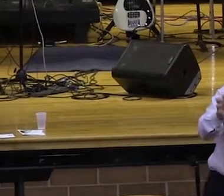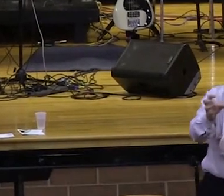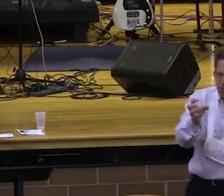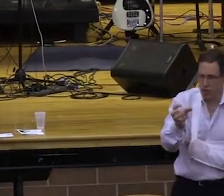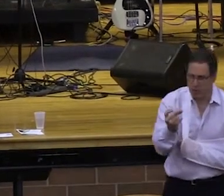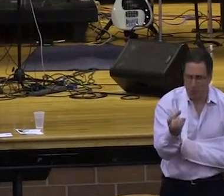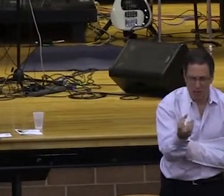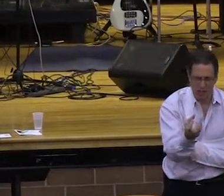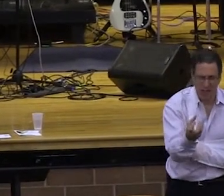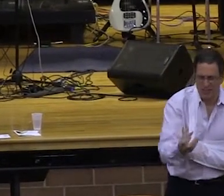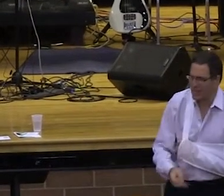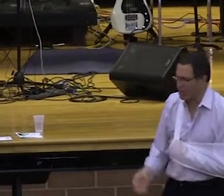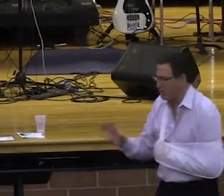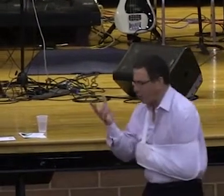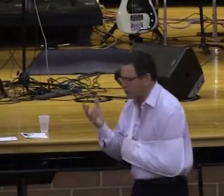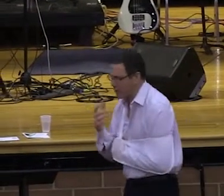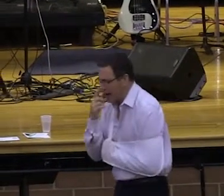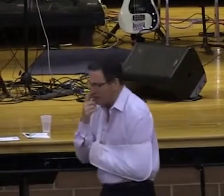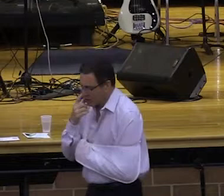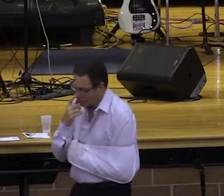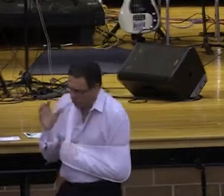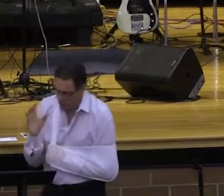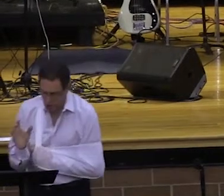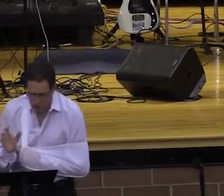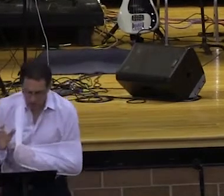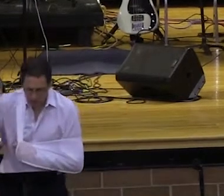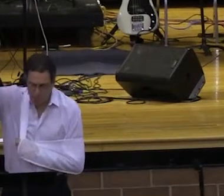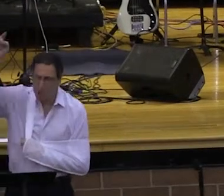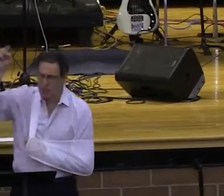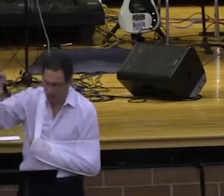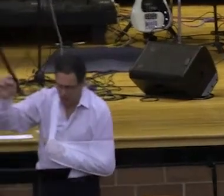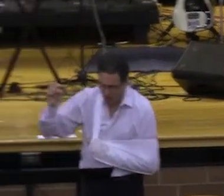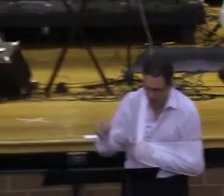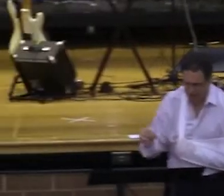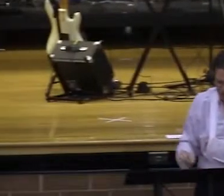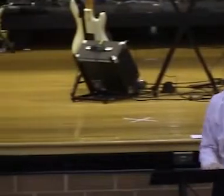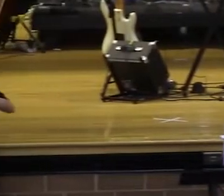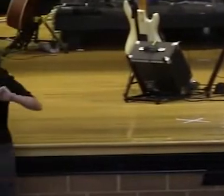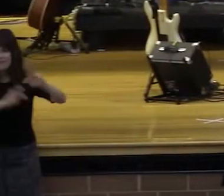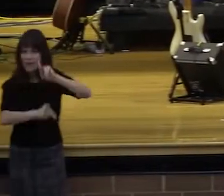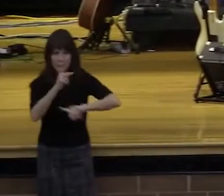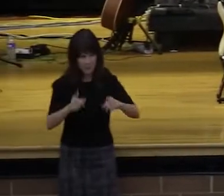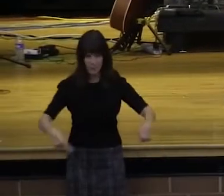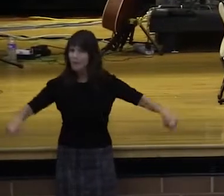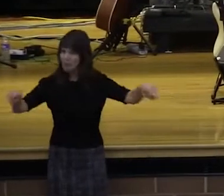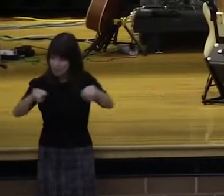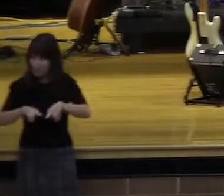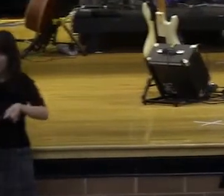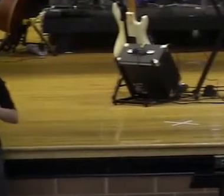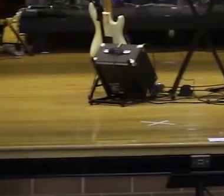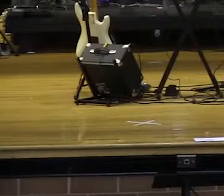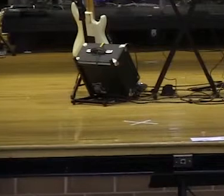borrow all those parts of God's nature, I borrow them down to four words. Mercy, love, grace, and forgiveness. Mercy,